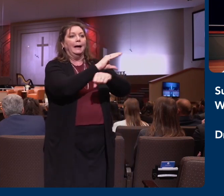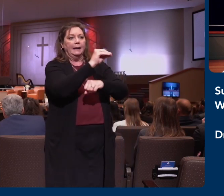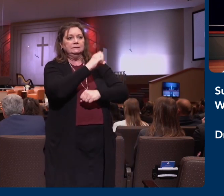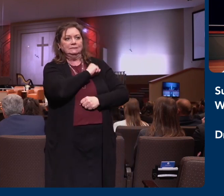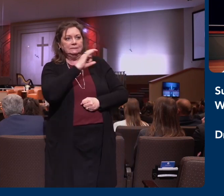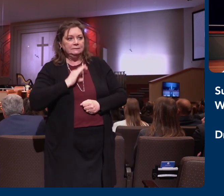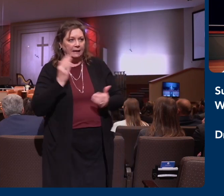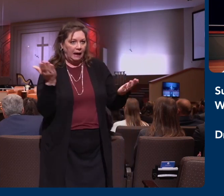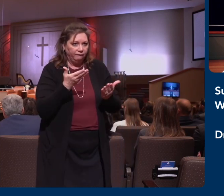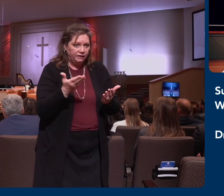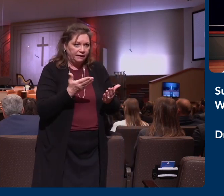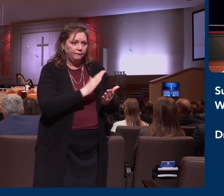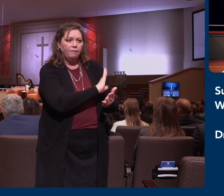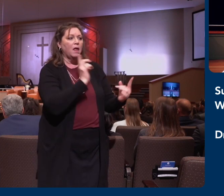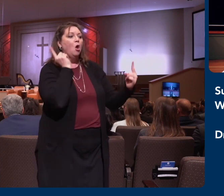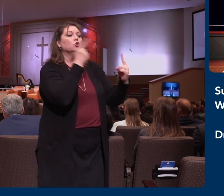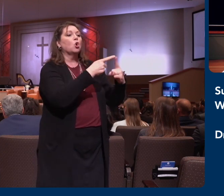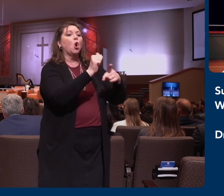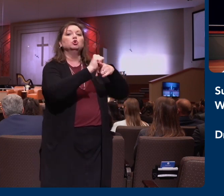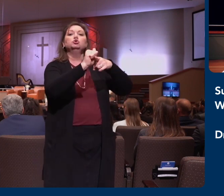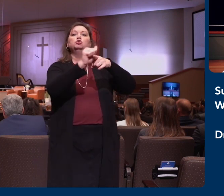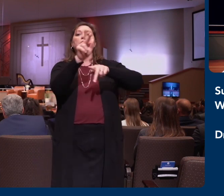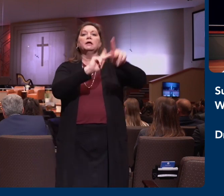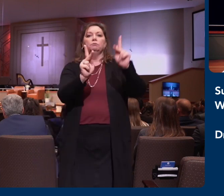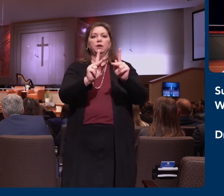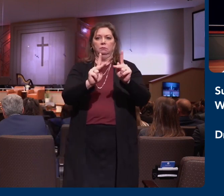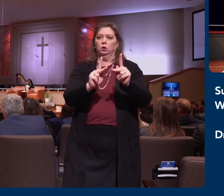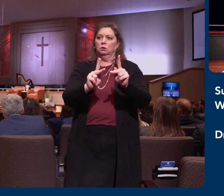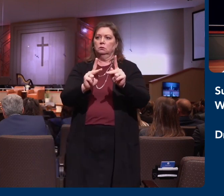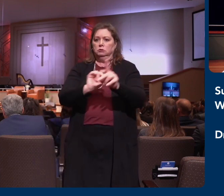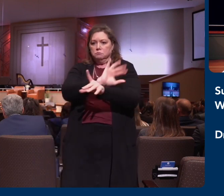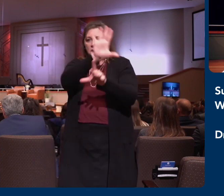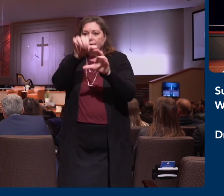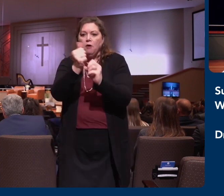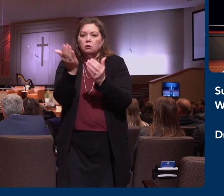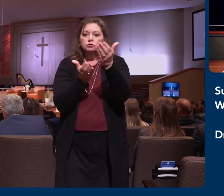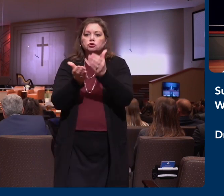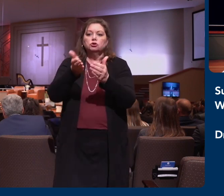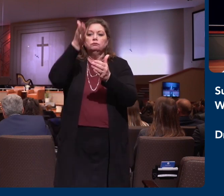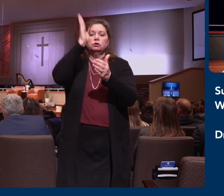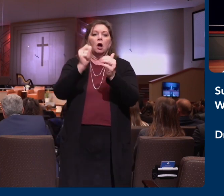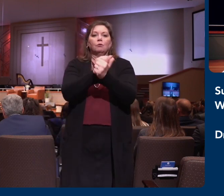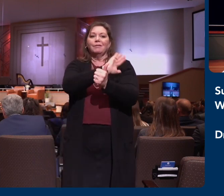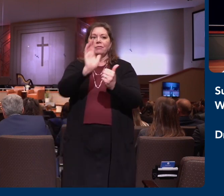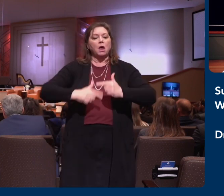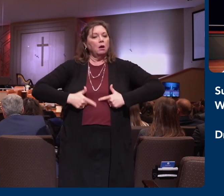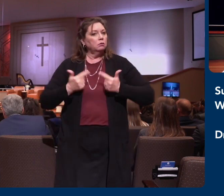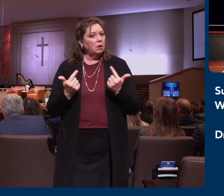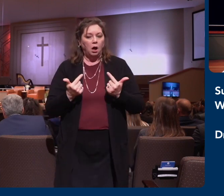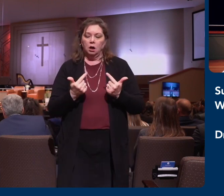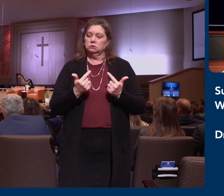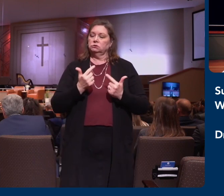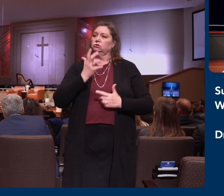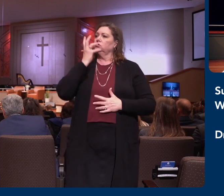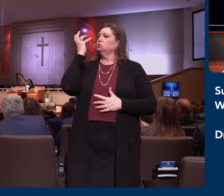I, as a pastor from afar, do not take that lightly. And I'm so grateful for the unique ministry that is Lancaster Baptist Church and West Coast